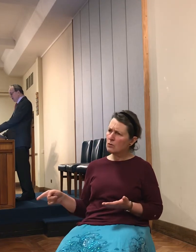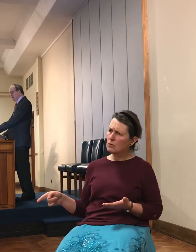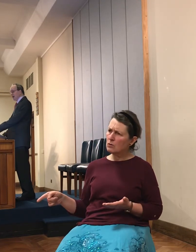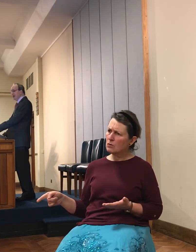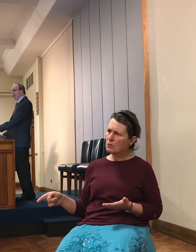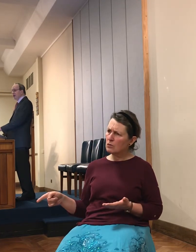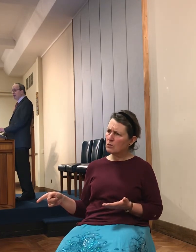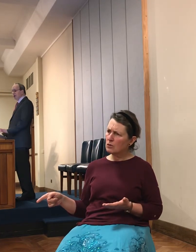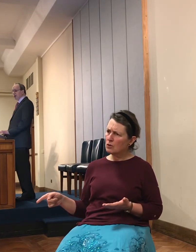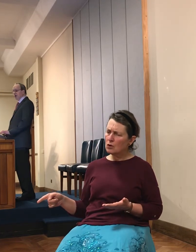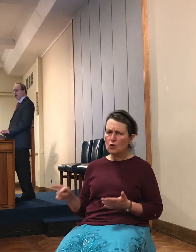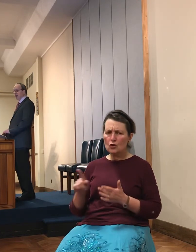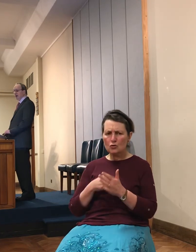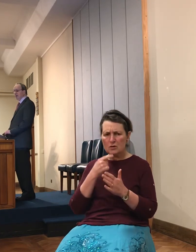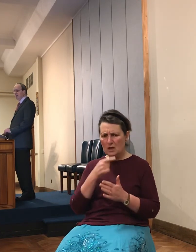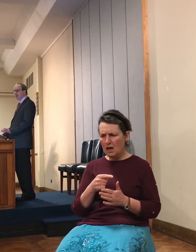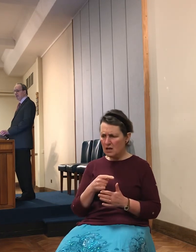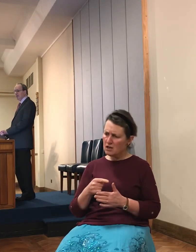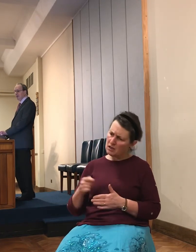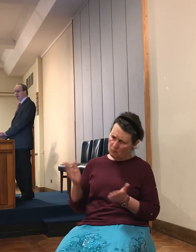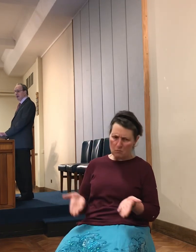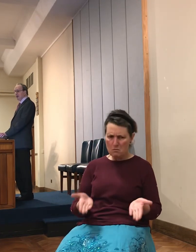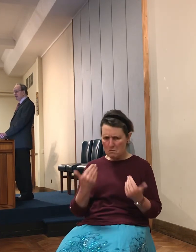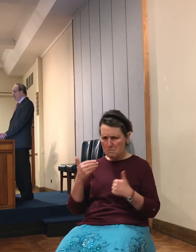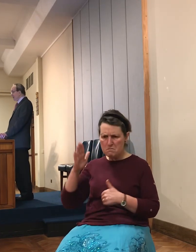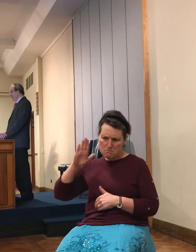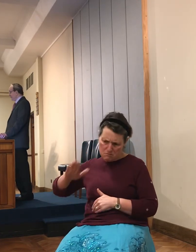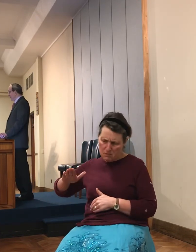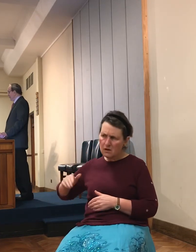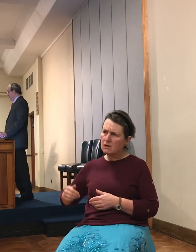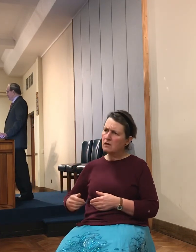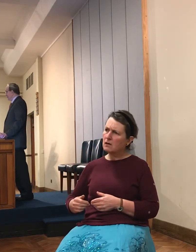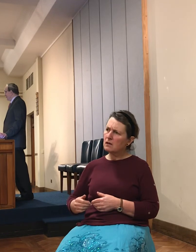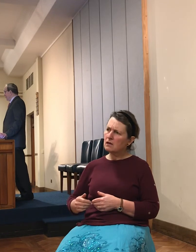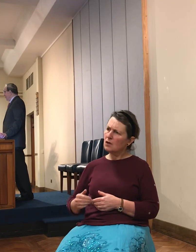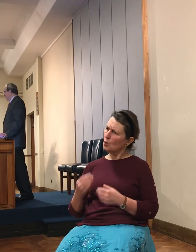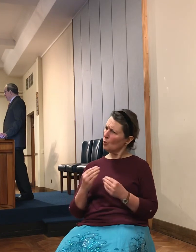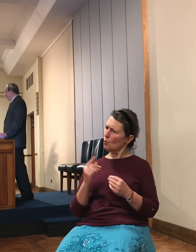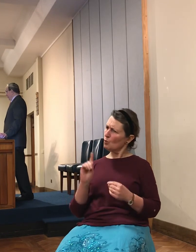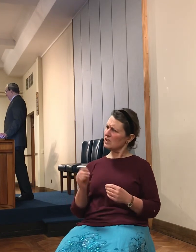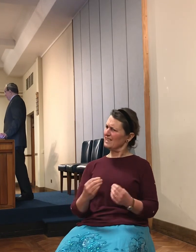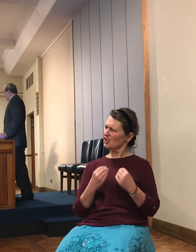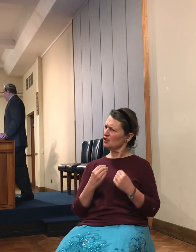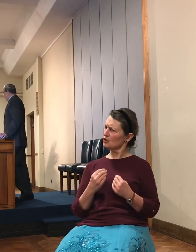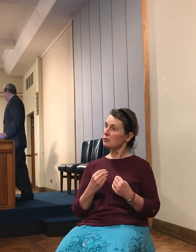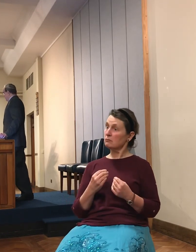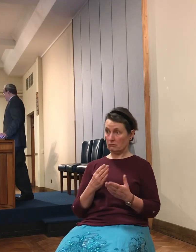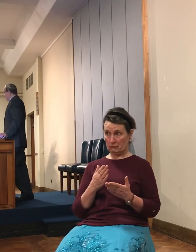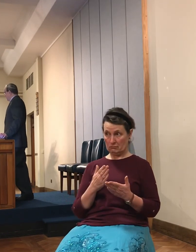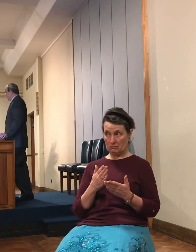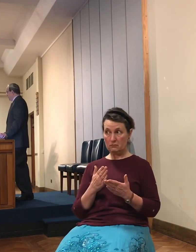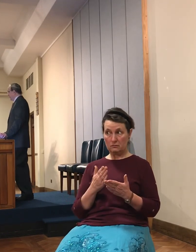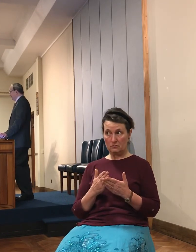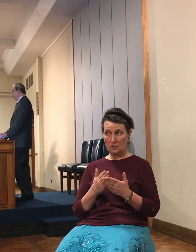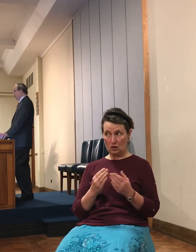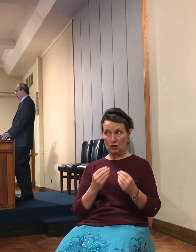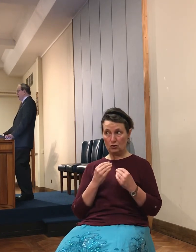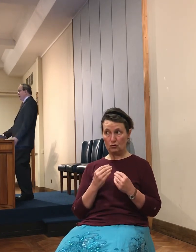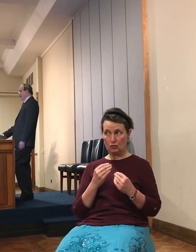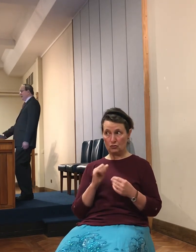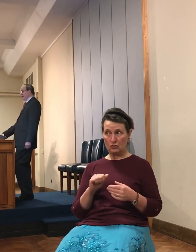required to do the same. Is there a lesson there? Well, there is difference.